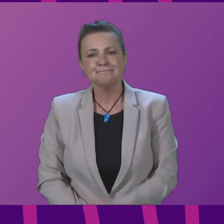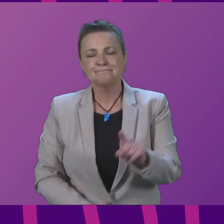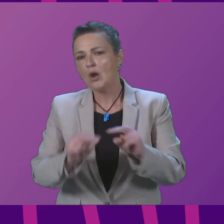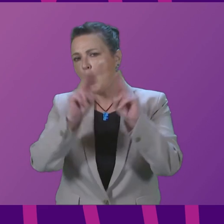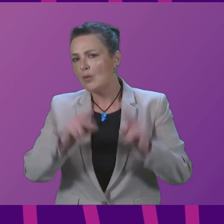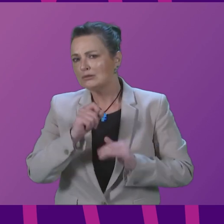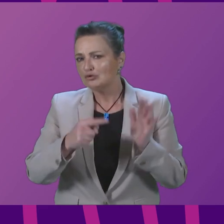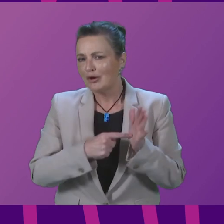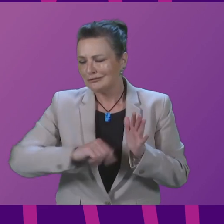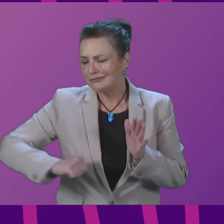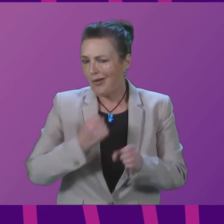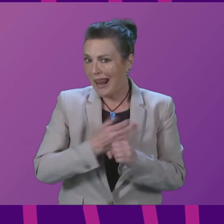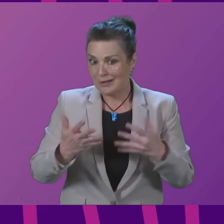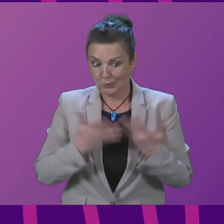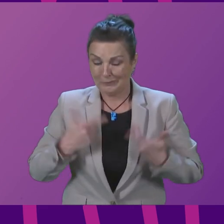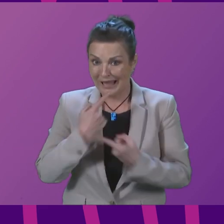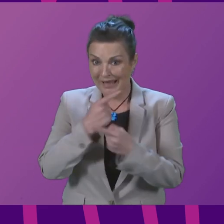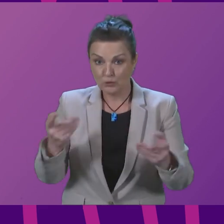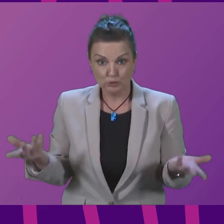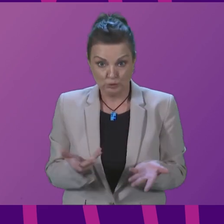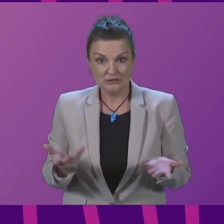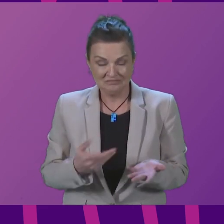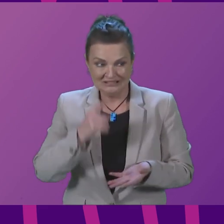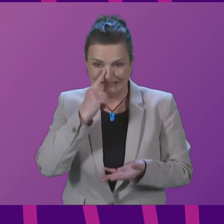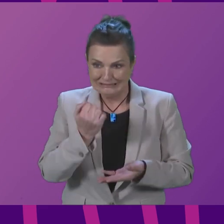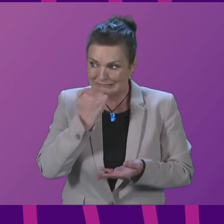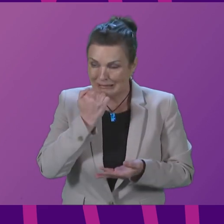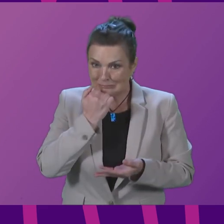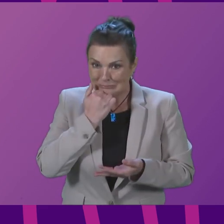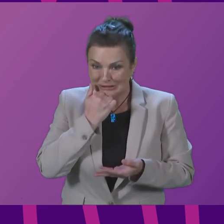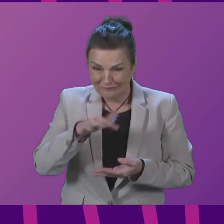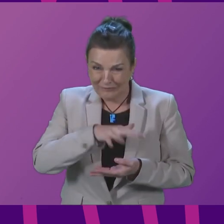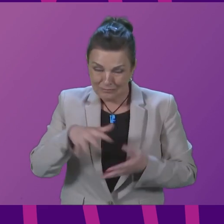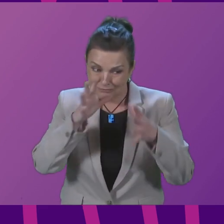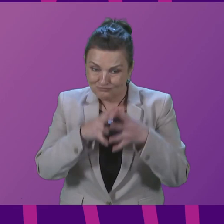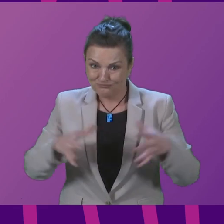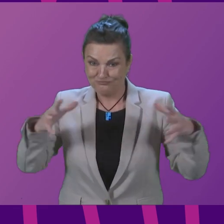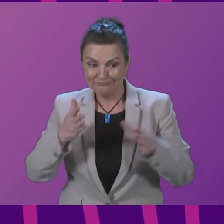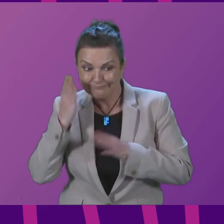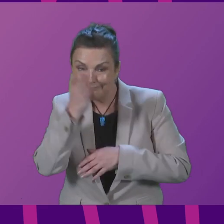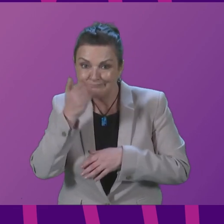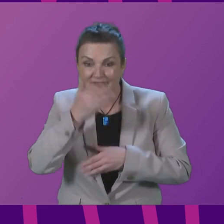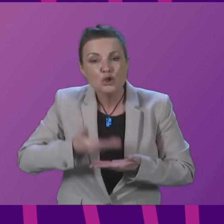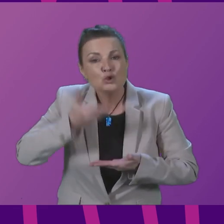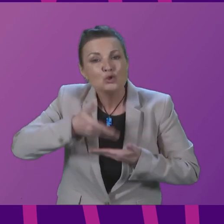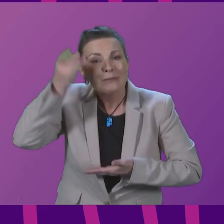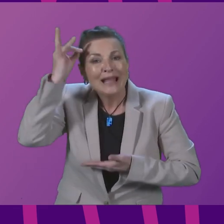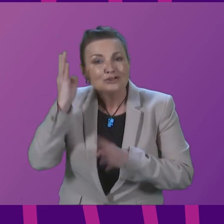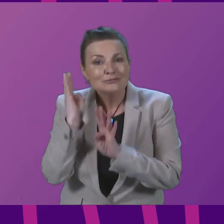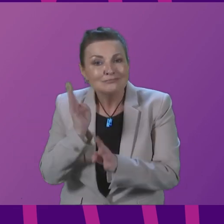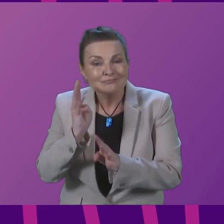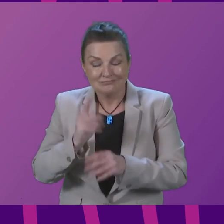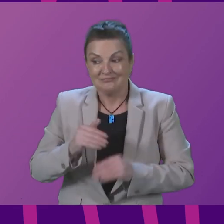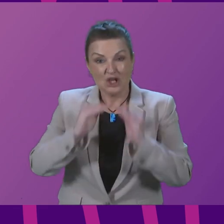Scotland and Glasgow has today said that they see high numbers of families attending their soup kitchen. Shelter told the Social Security Committee this morning